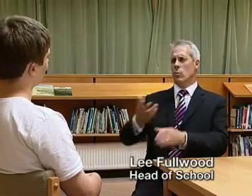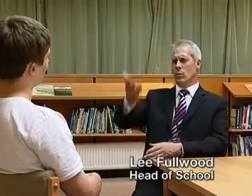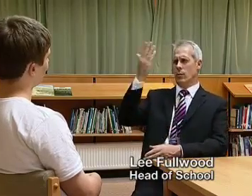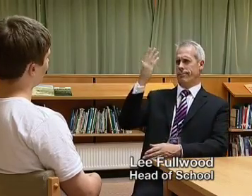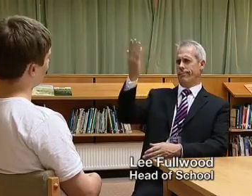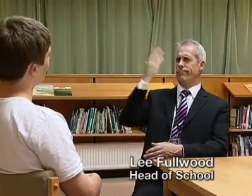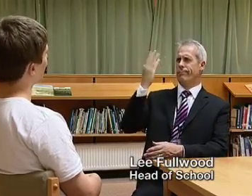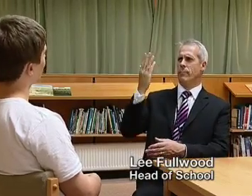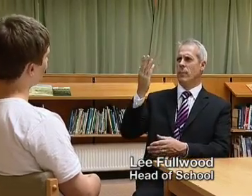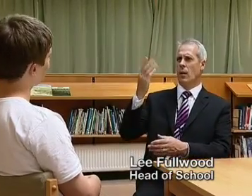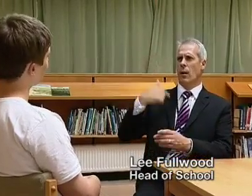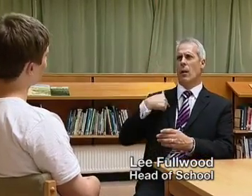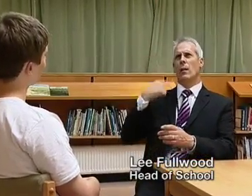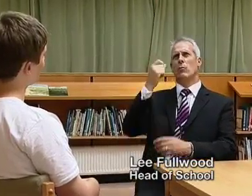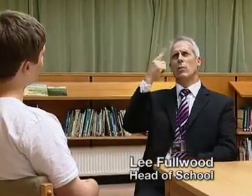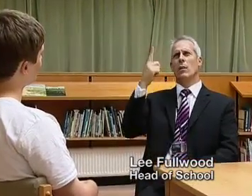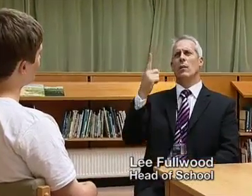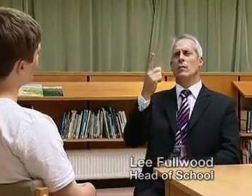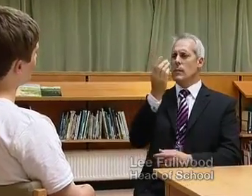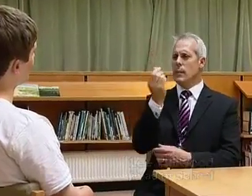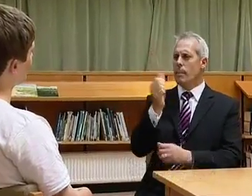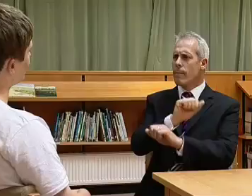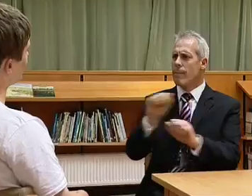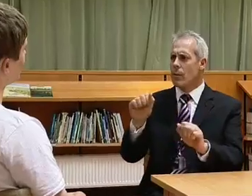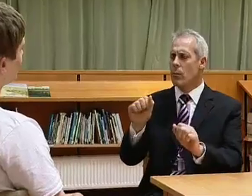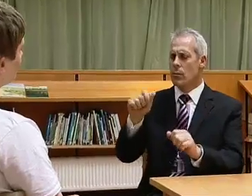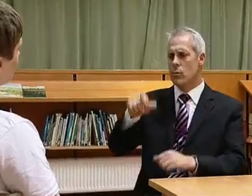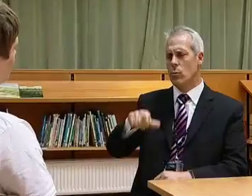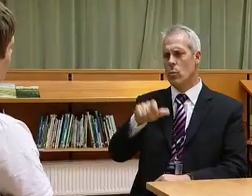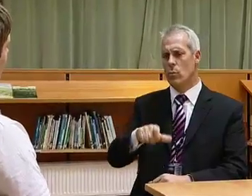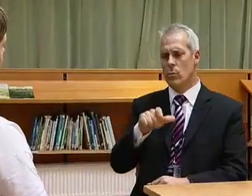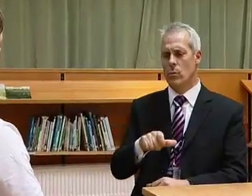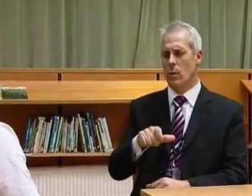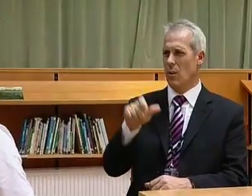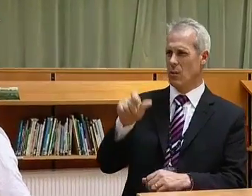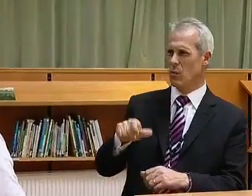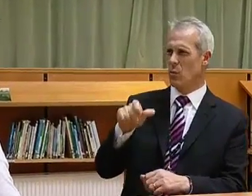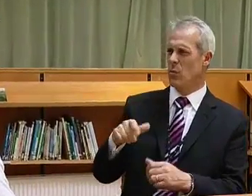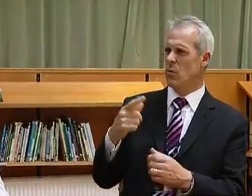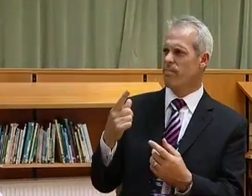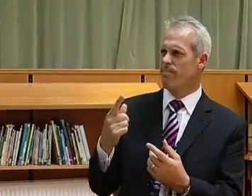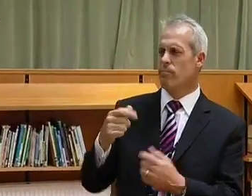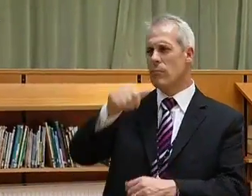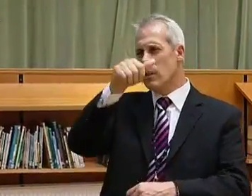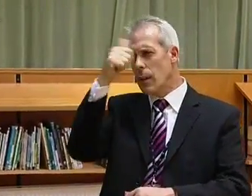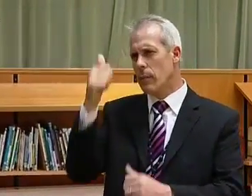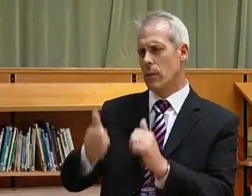Well, about two years ago, we realised that some of you, some of your fellow students